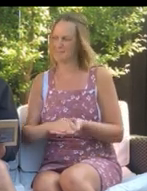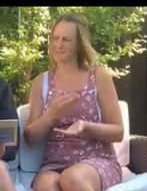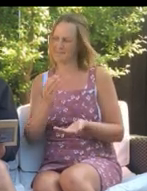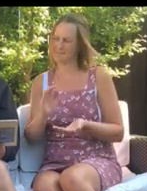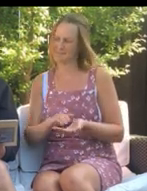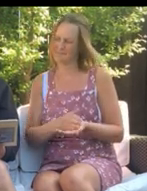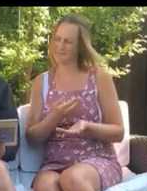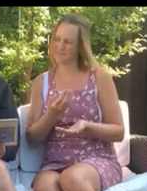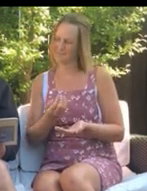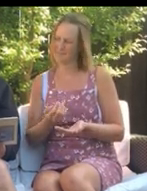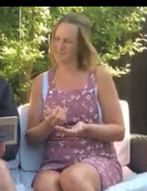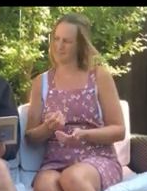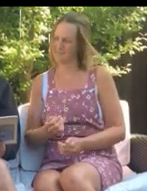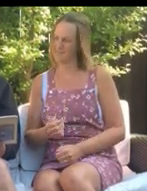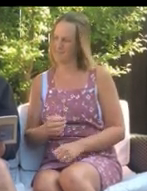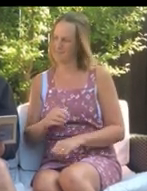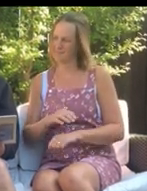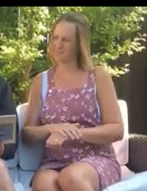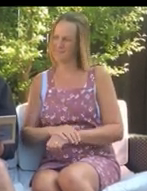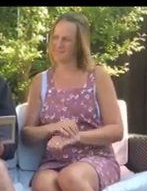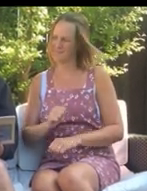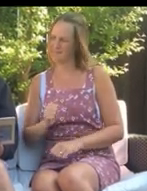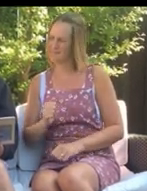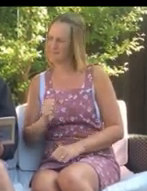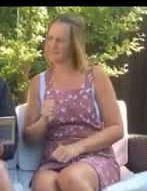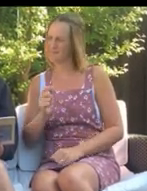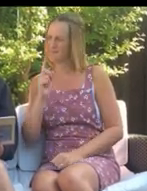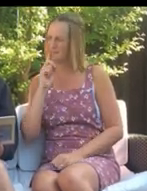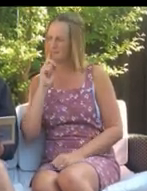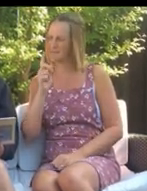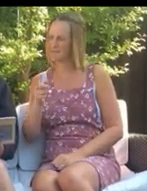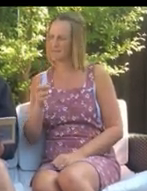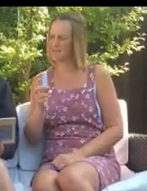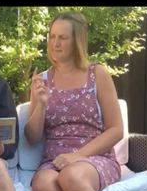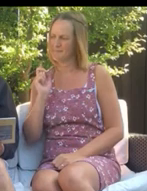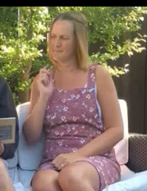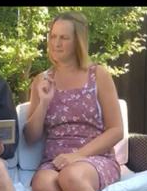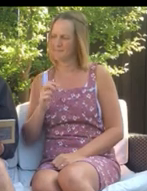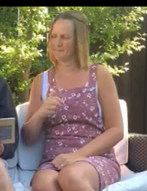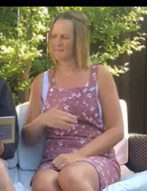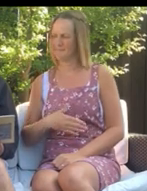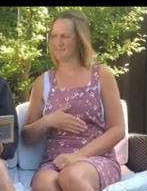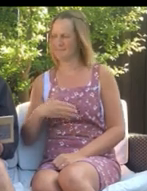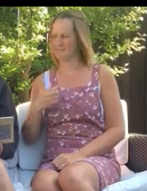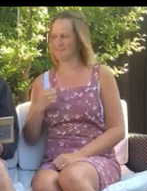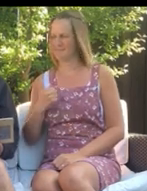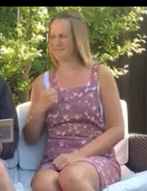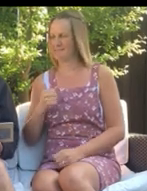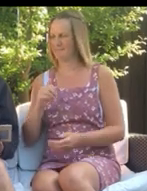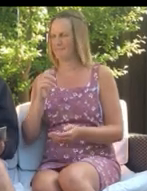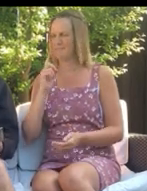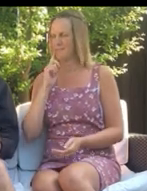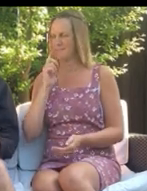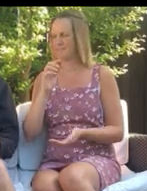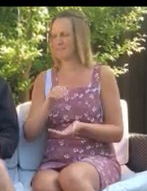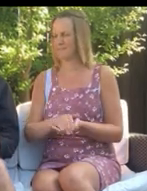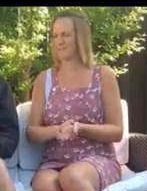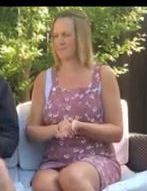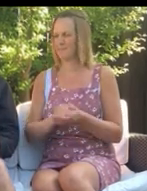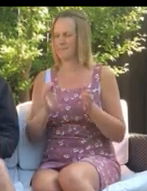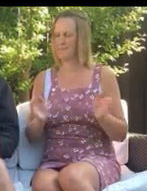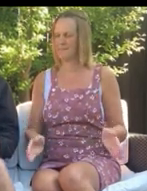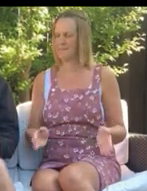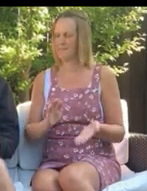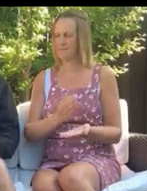quite delighted. They've found the treasure hoard. He makes a speech and calls them heroes, promising a